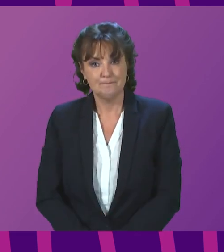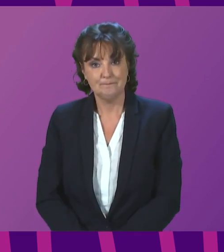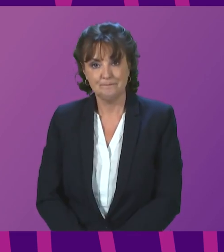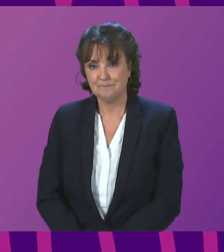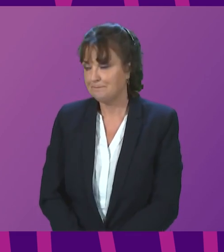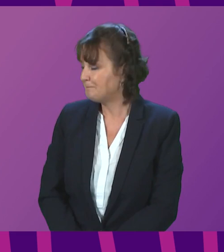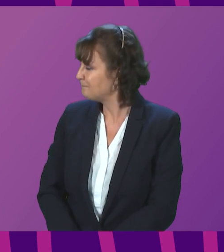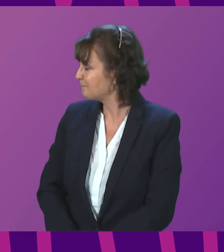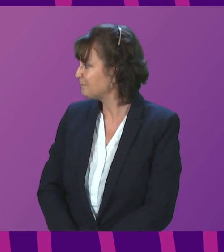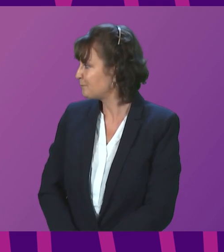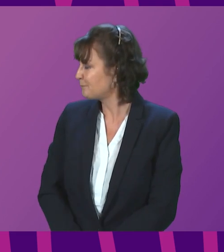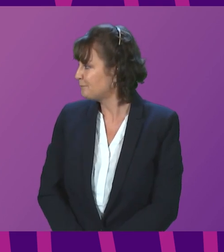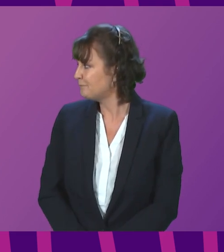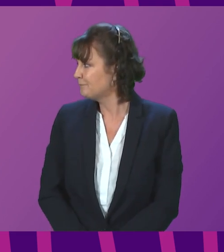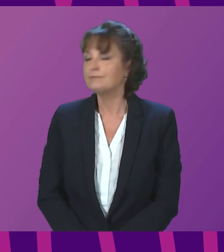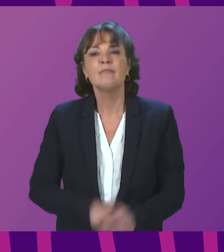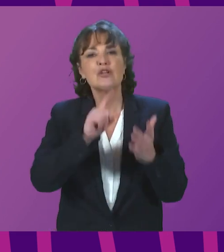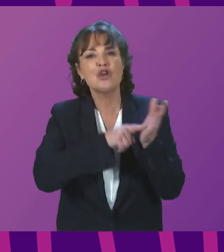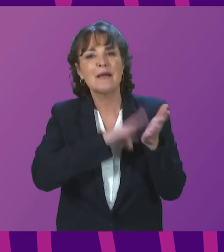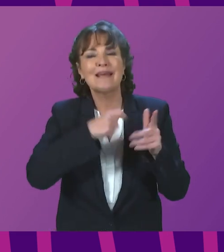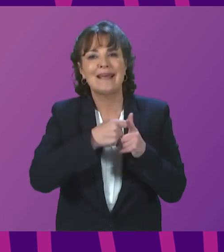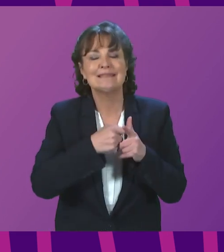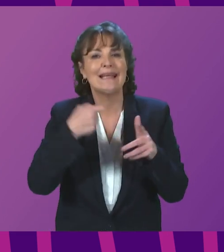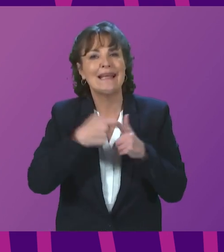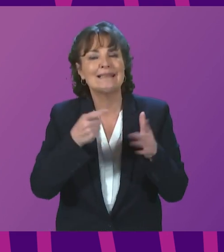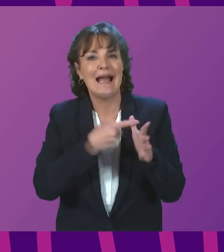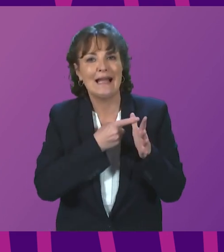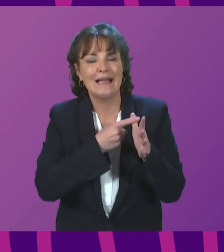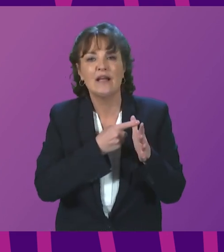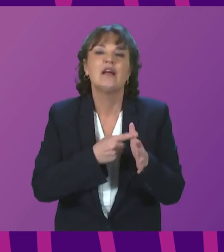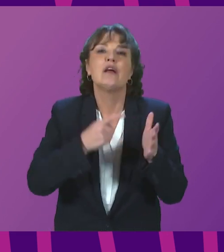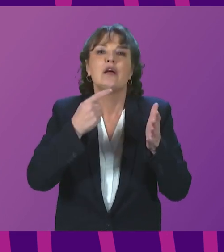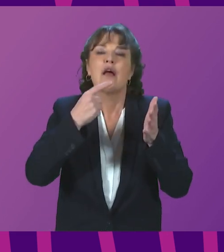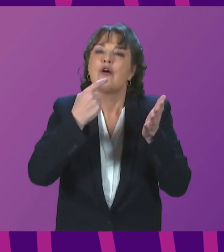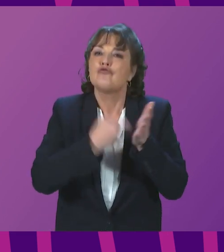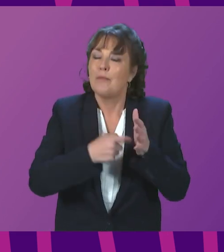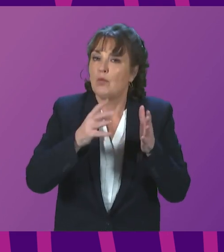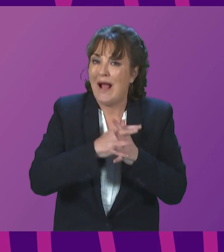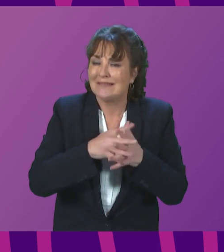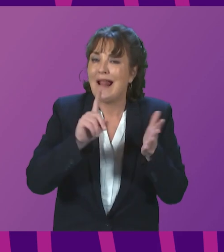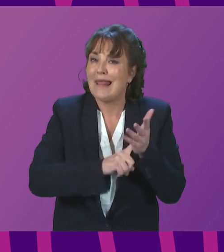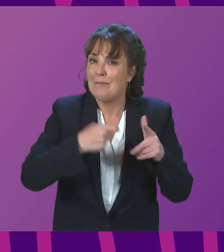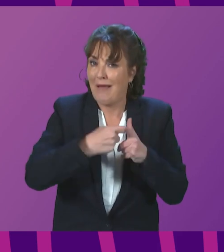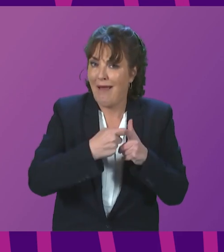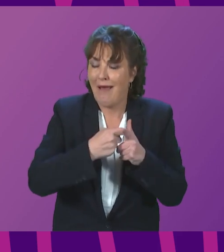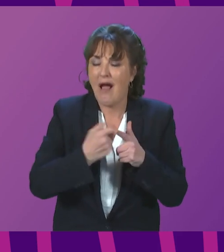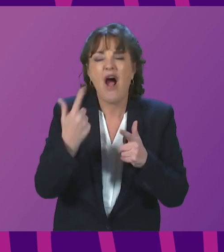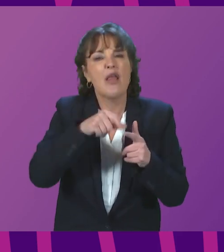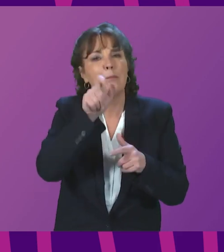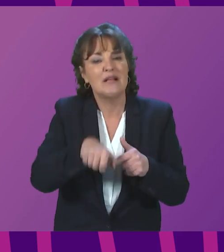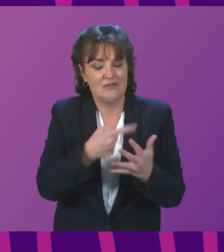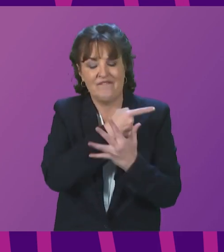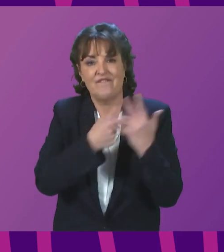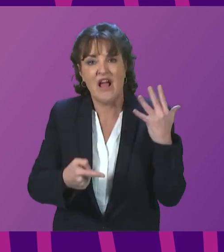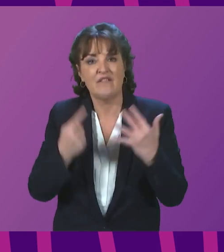William Lindsay, Robert Wagstaff and Liam Kerr. These five young